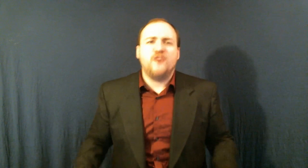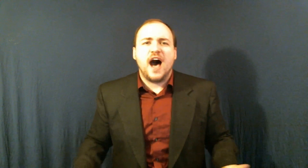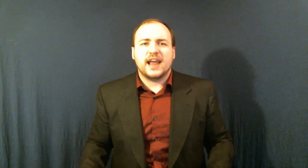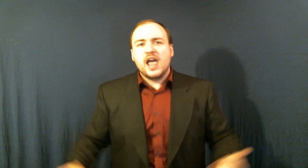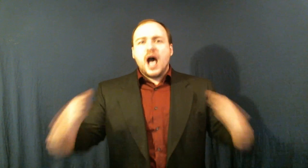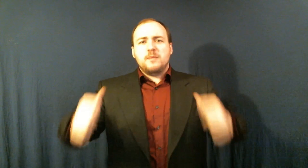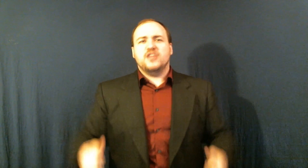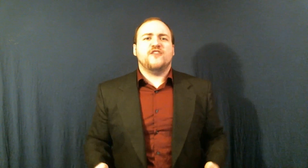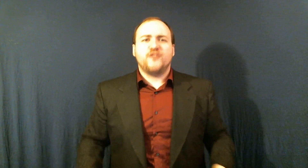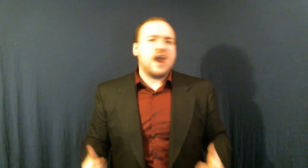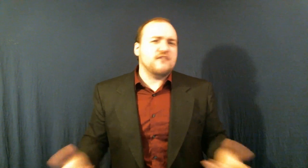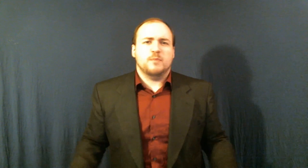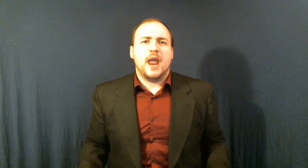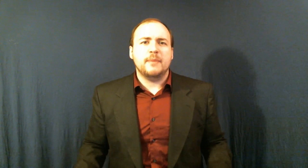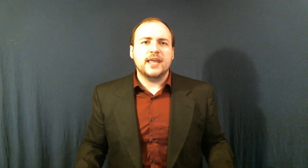fine I'll be there forever baby